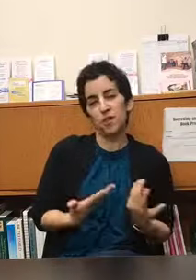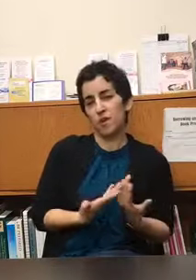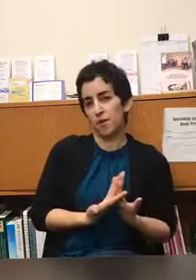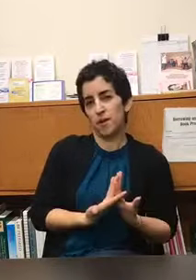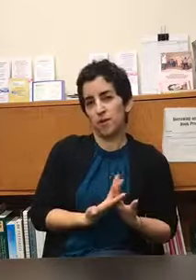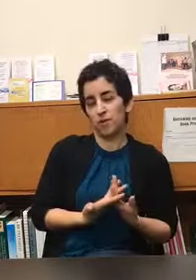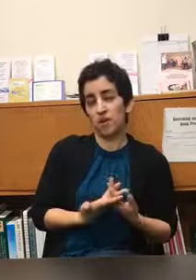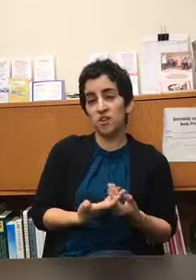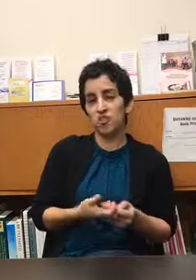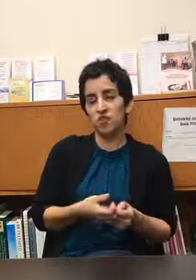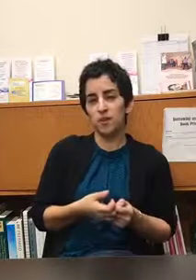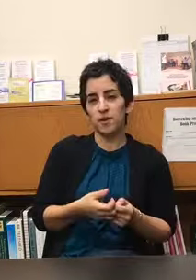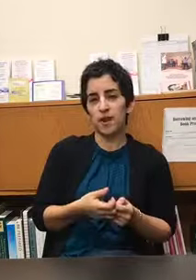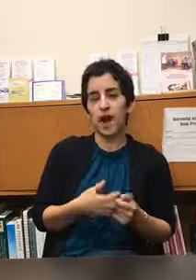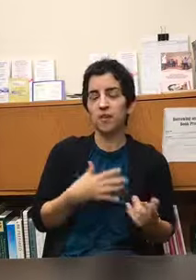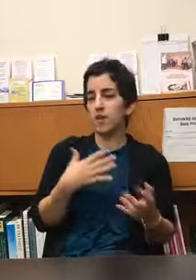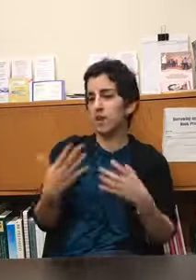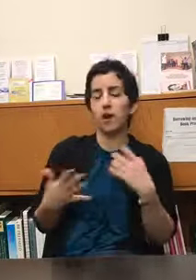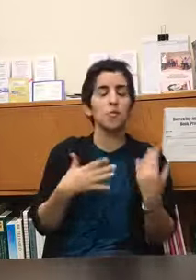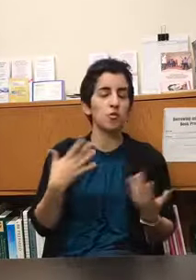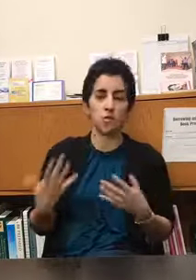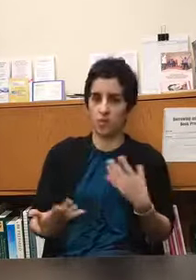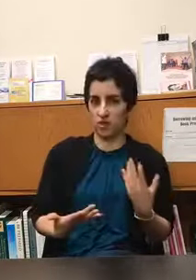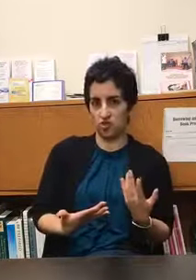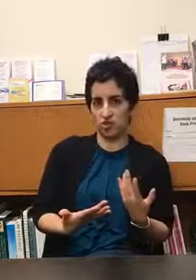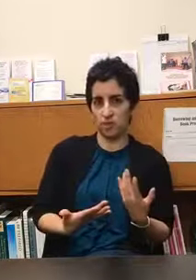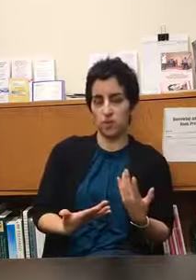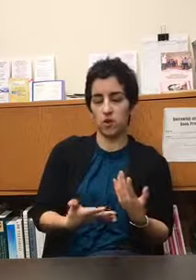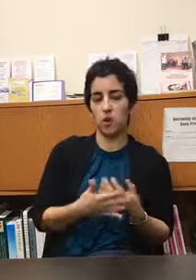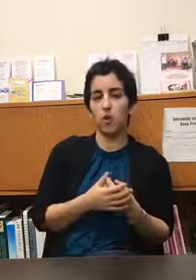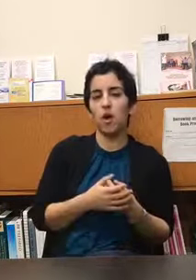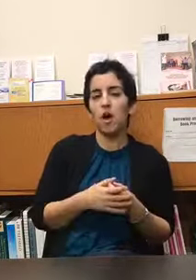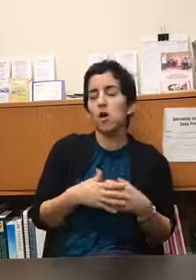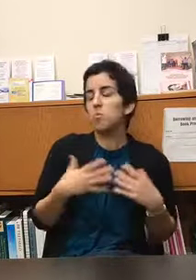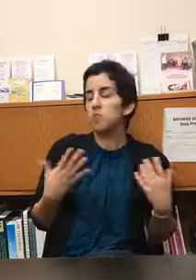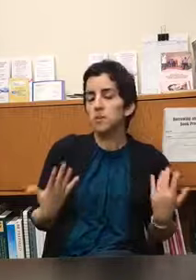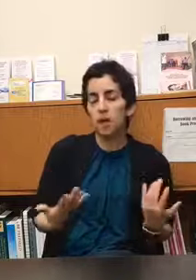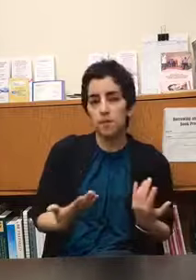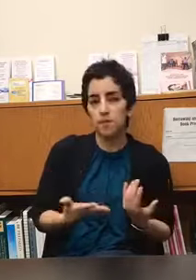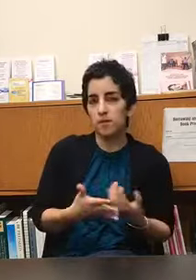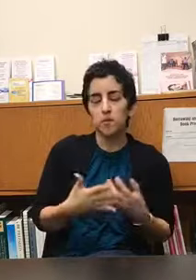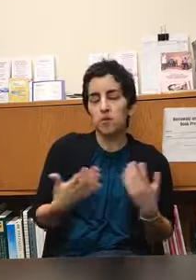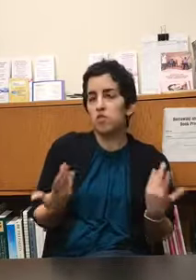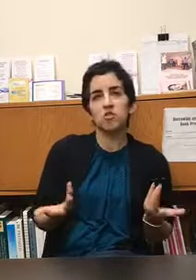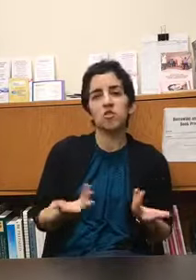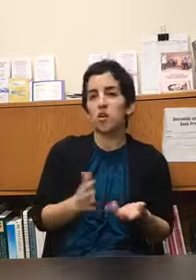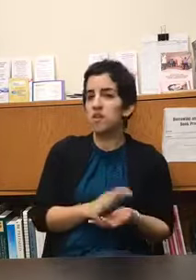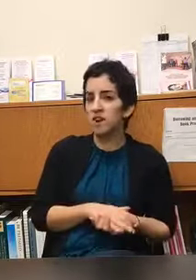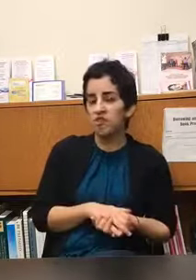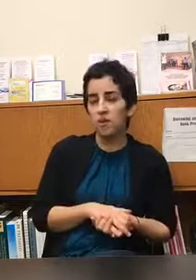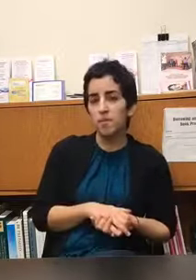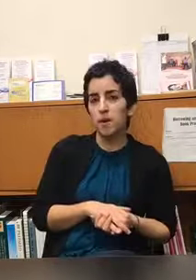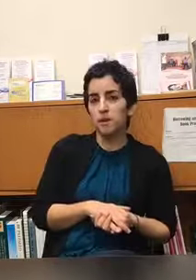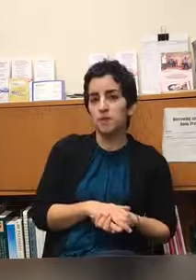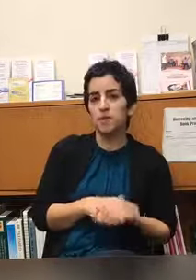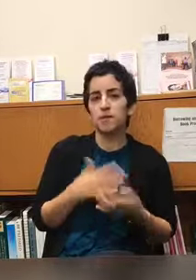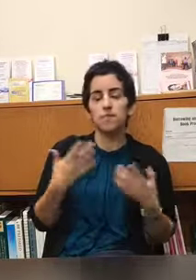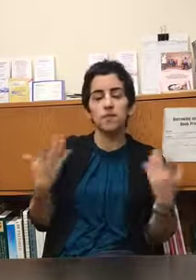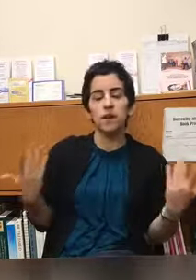therapy relationship is having a mutual relationship so sometimes to start a session I might say